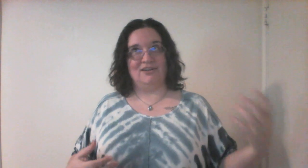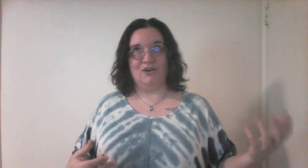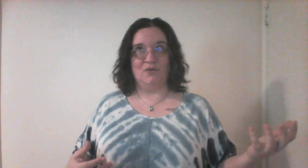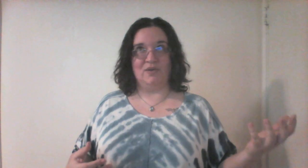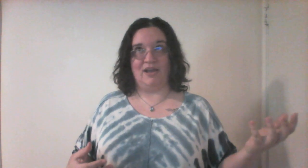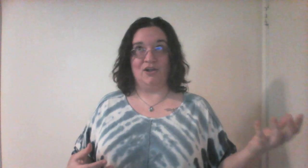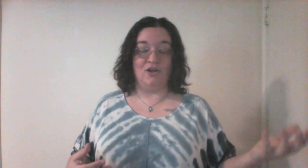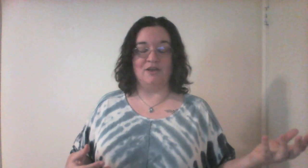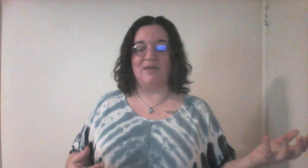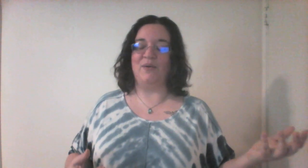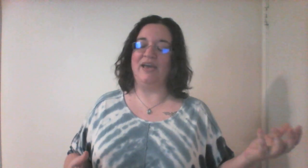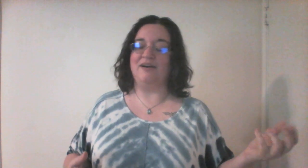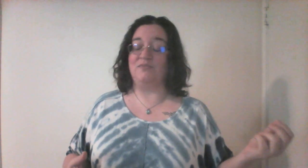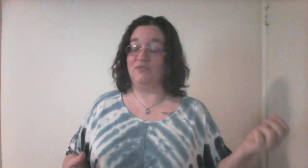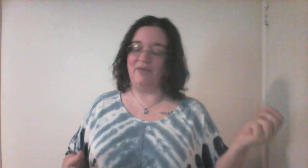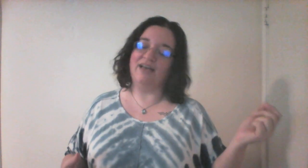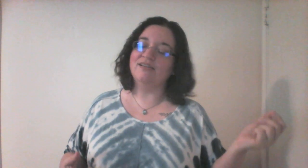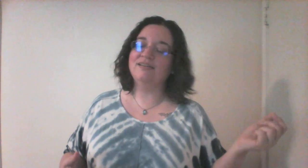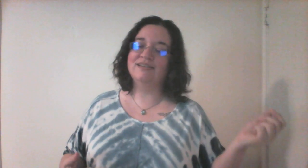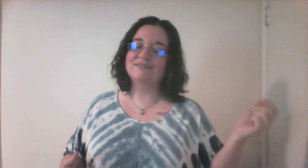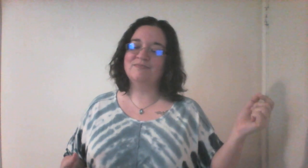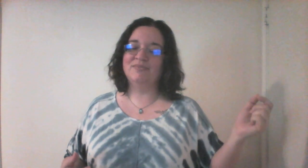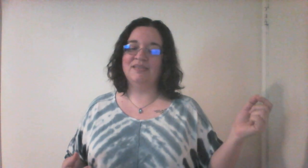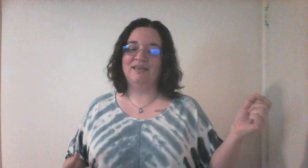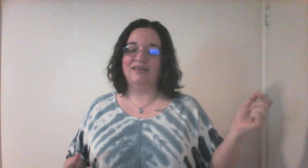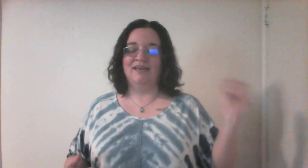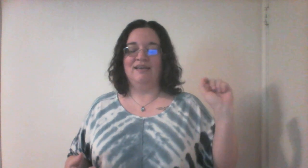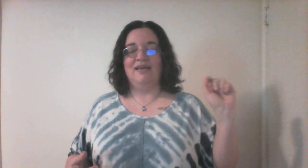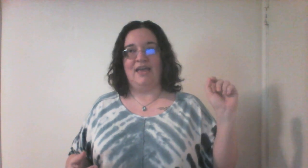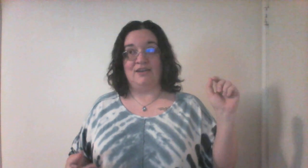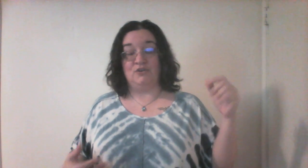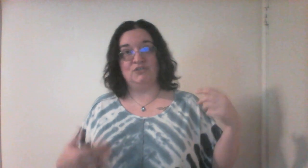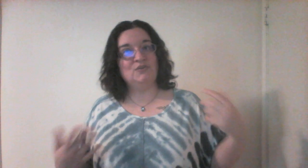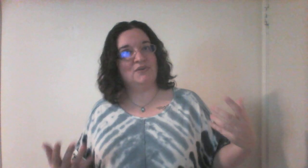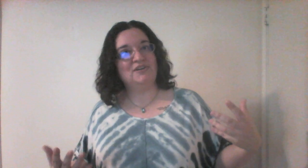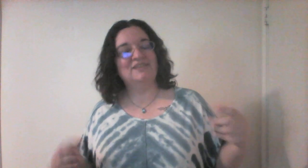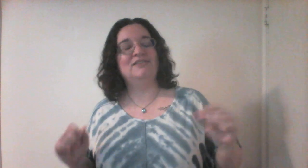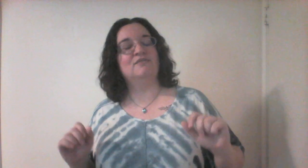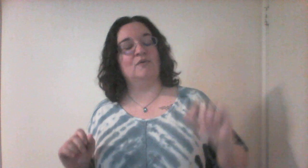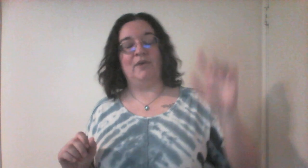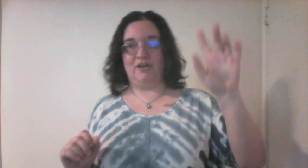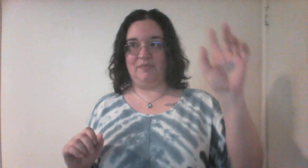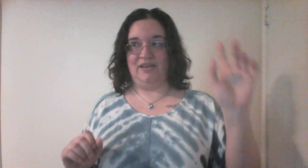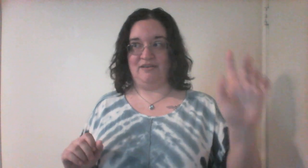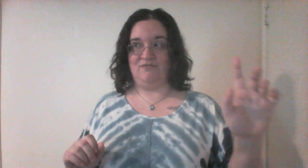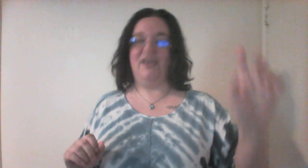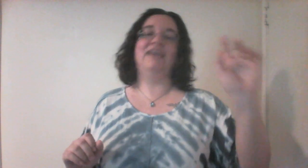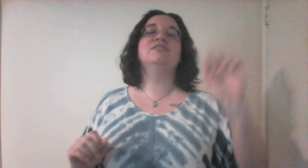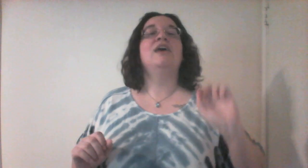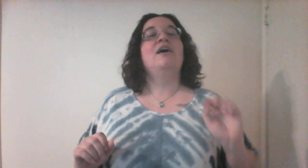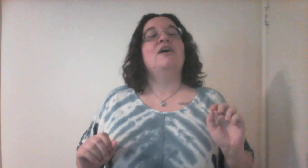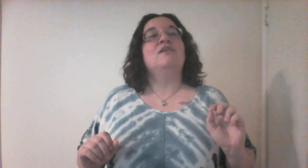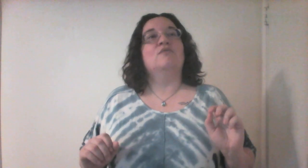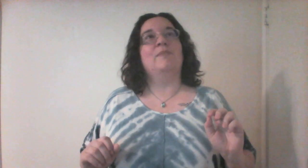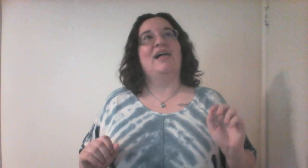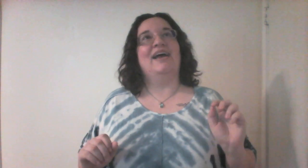hurt when I clawed my way up from hell. And her suitor, remarkably unfazed, replied,